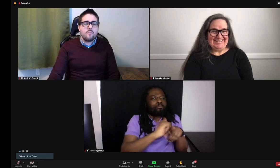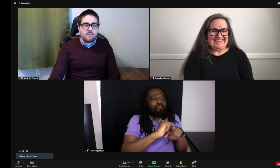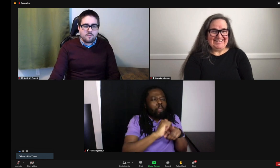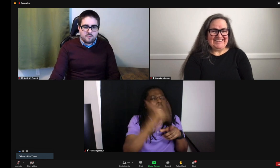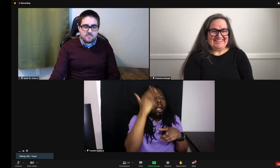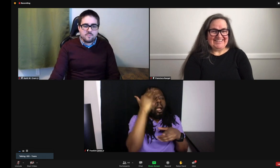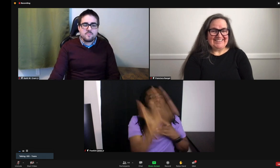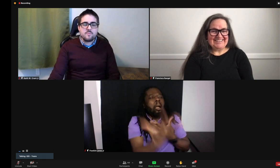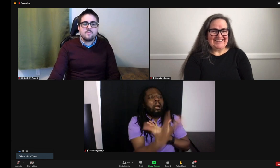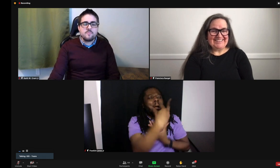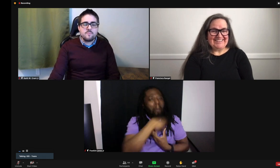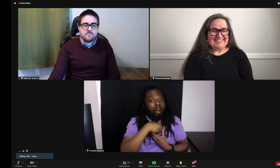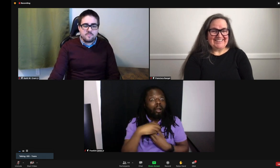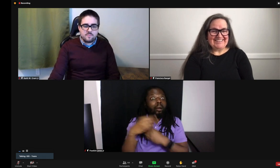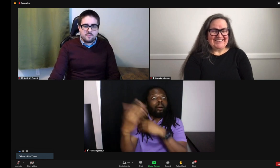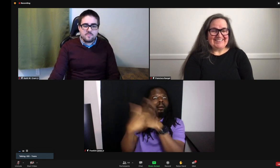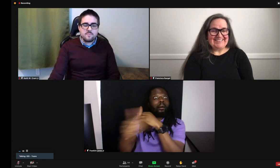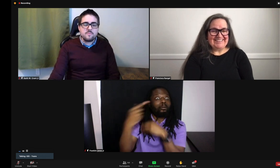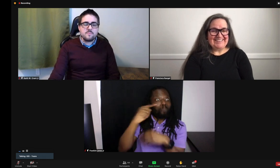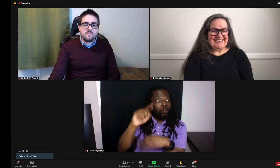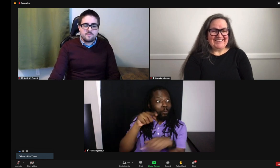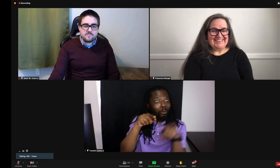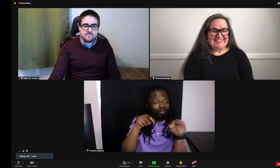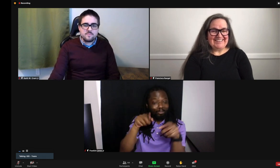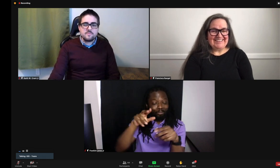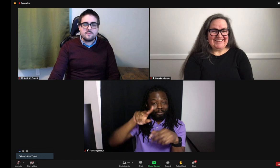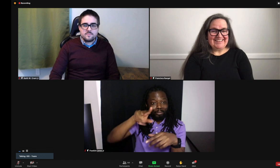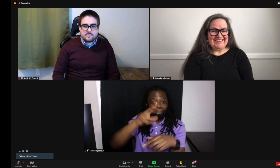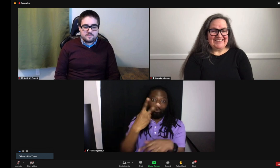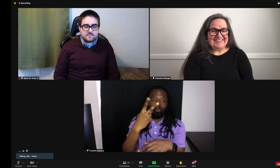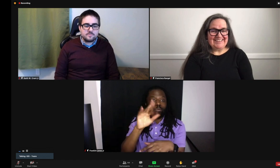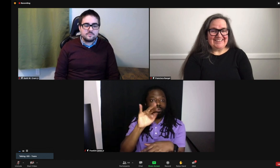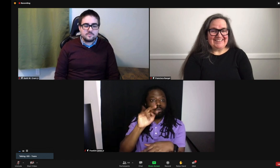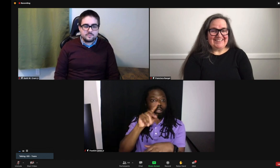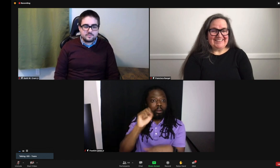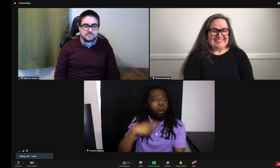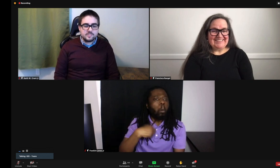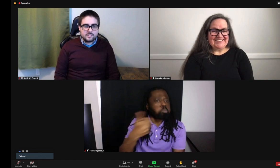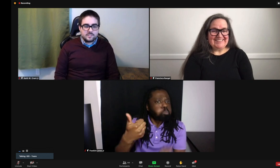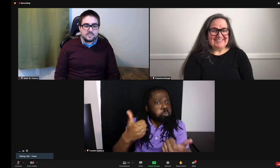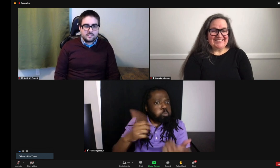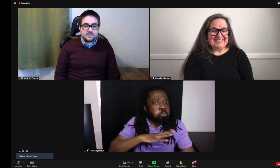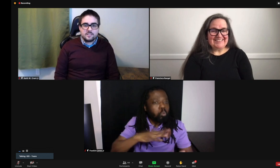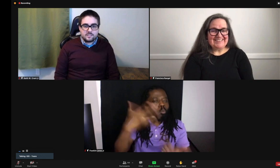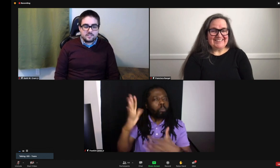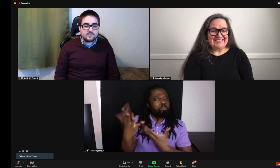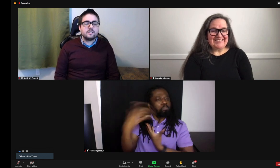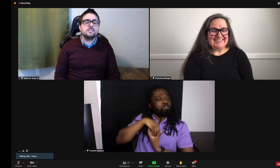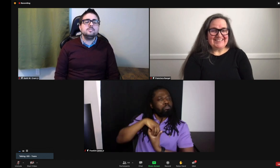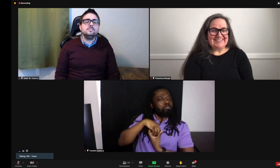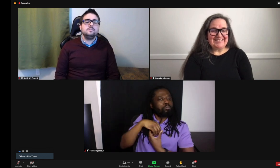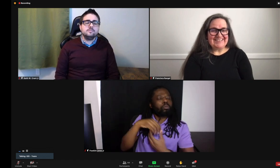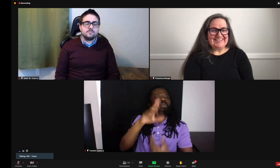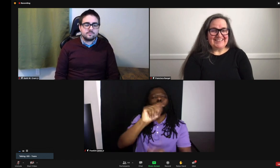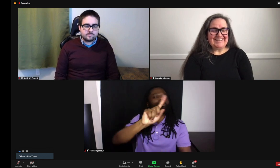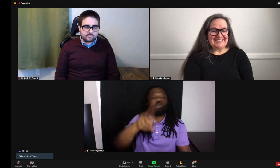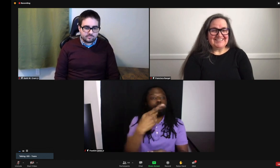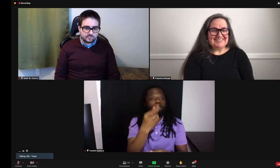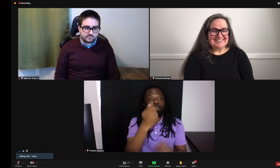I did, but I had already rehearsed it enough to the point where, like I said, I could just recall that. So when I got called in to film, I already